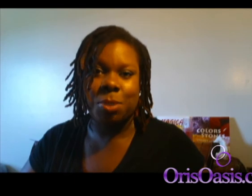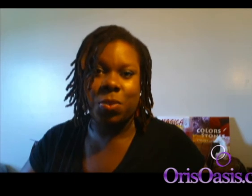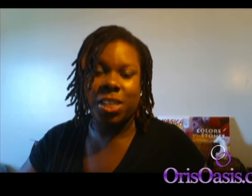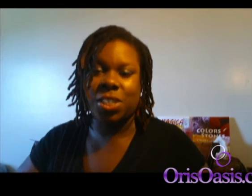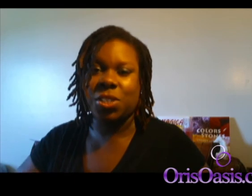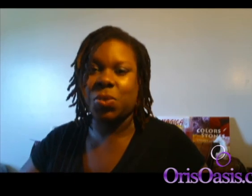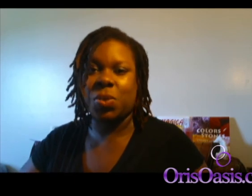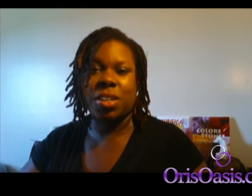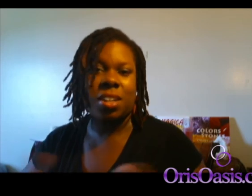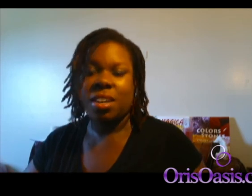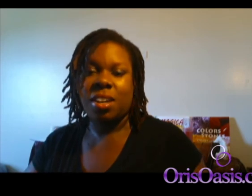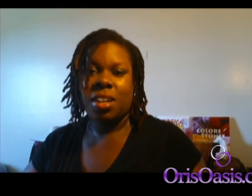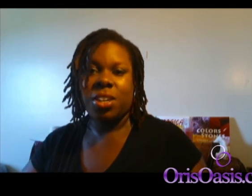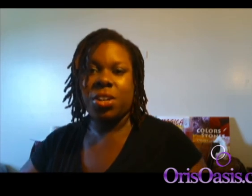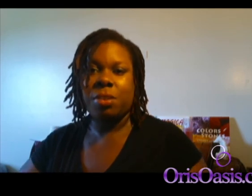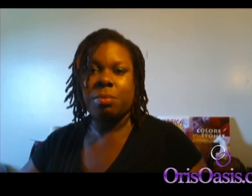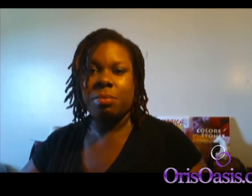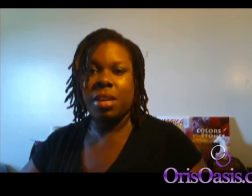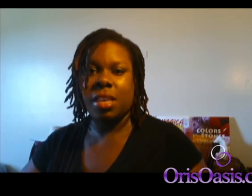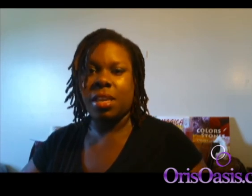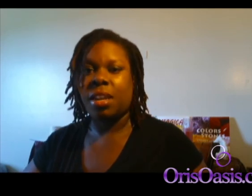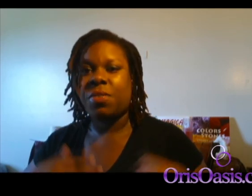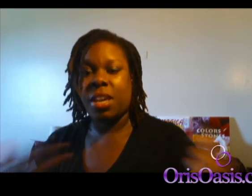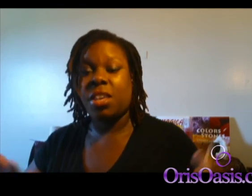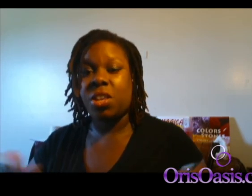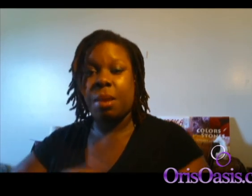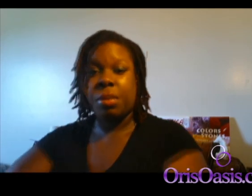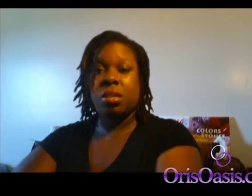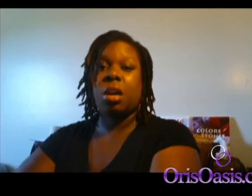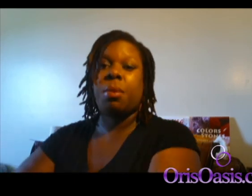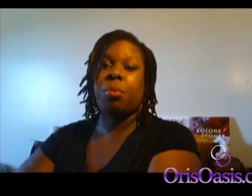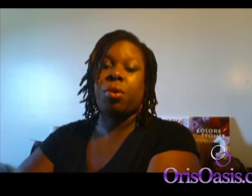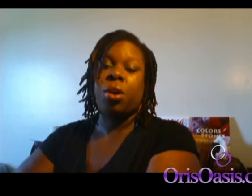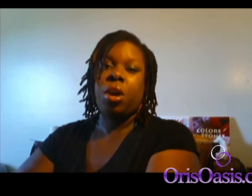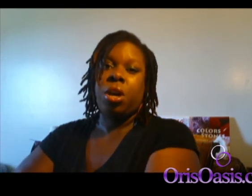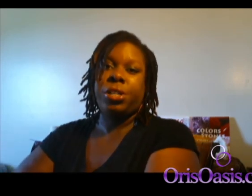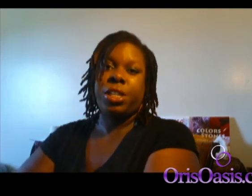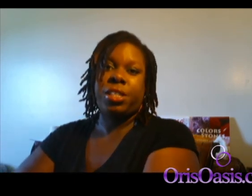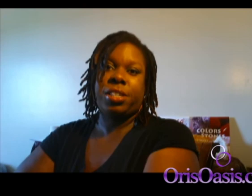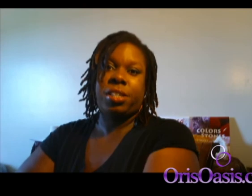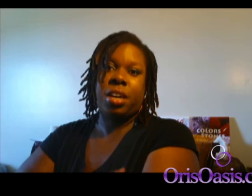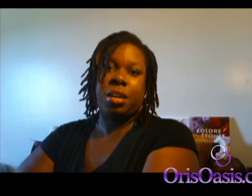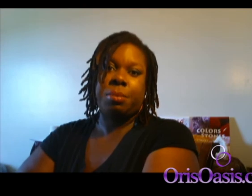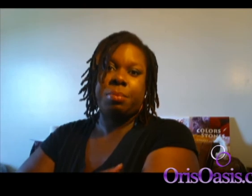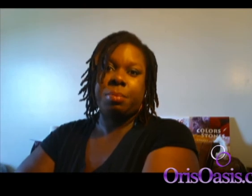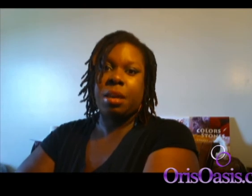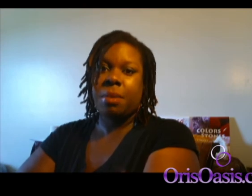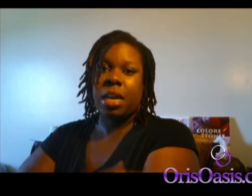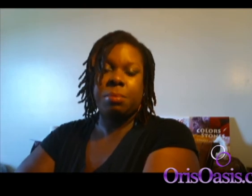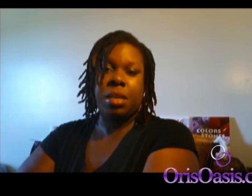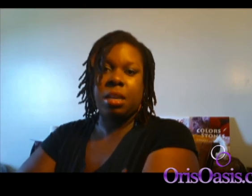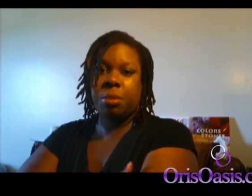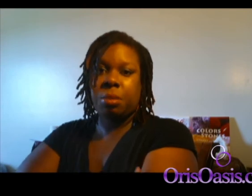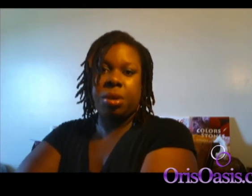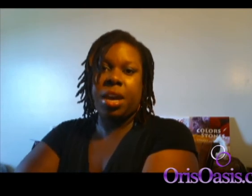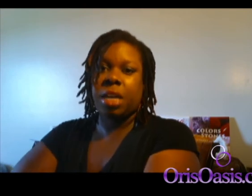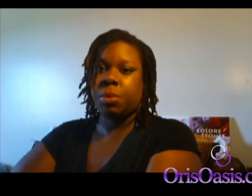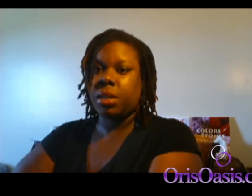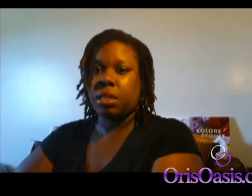questions. Or, you know, anything. If anything you'd like me to talk about more, just, um, inbox me, email me, ask me a question about